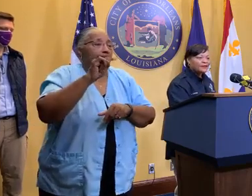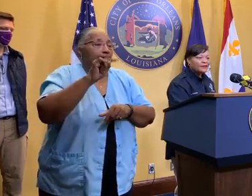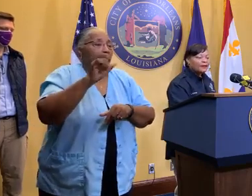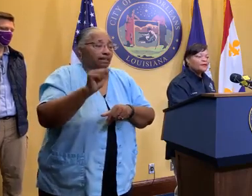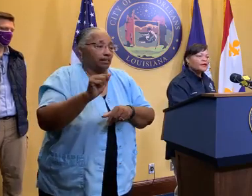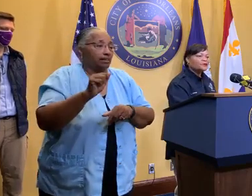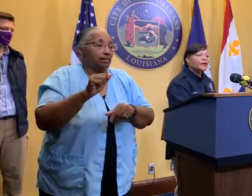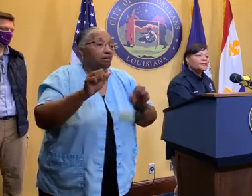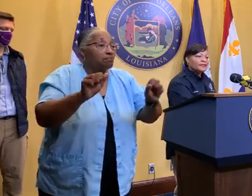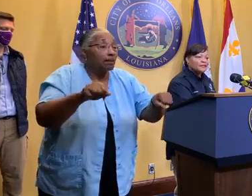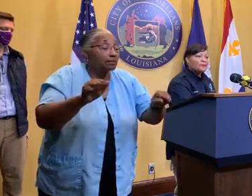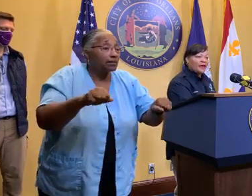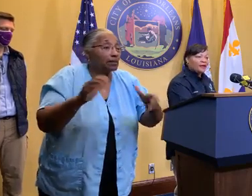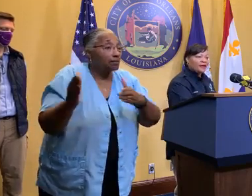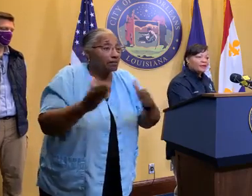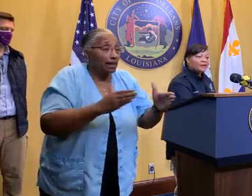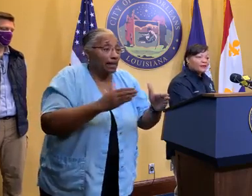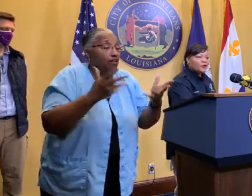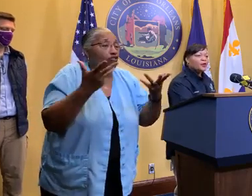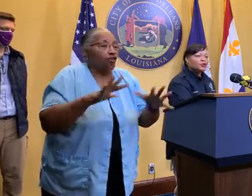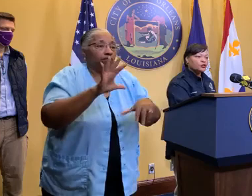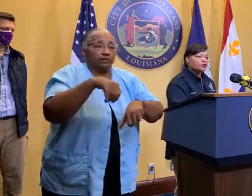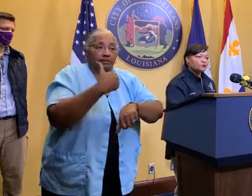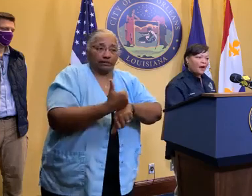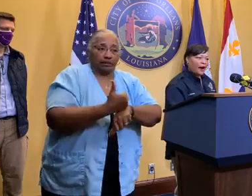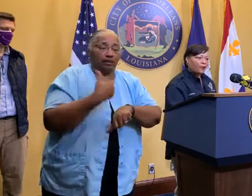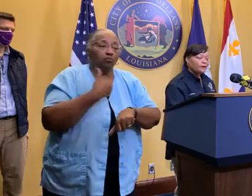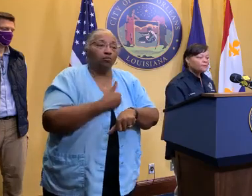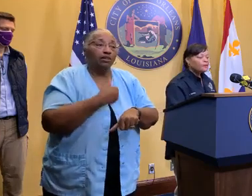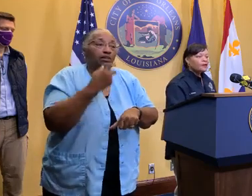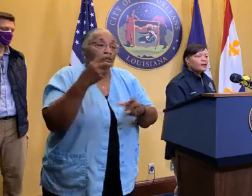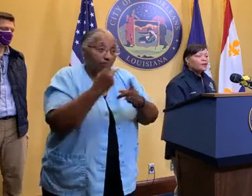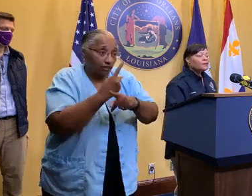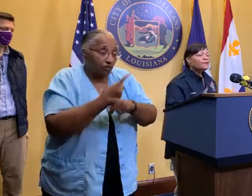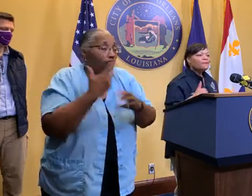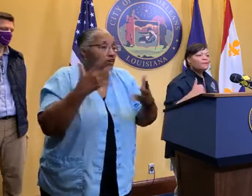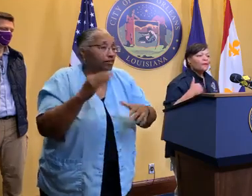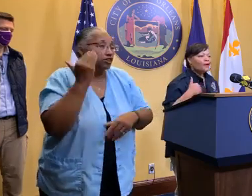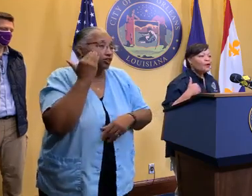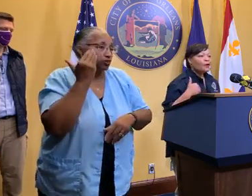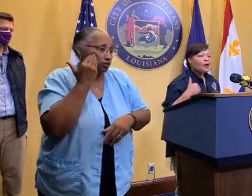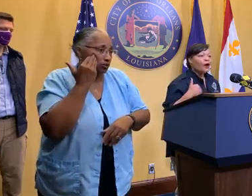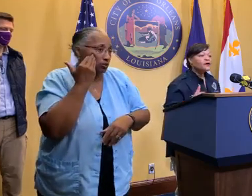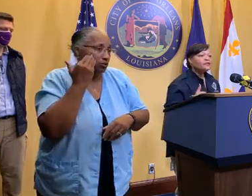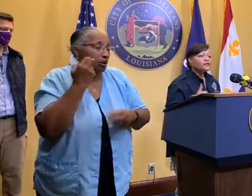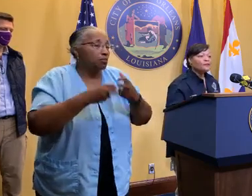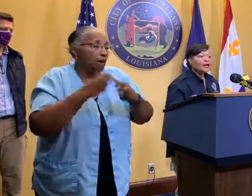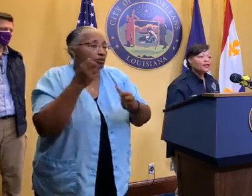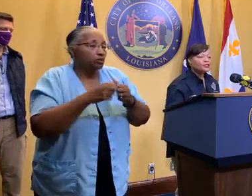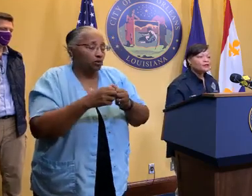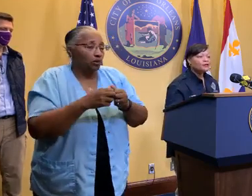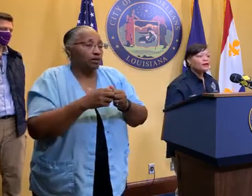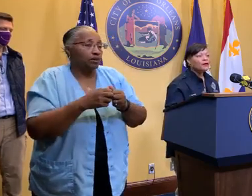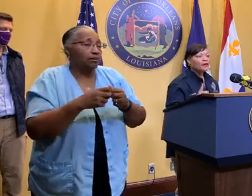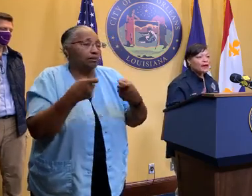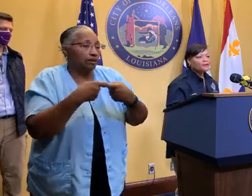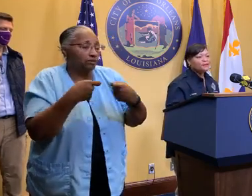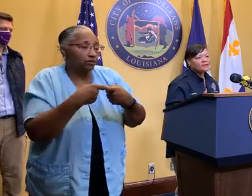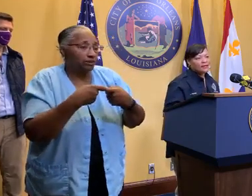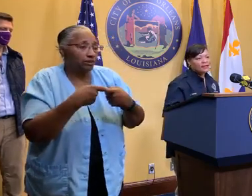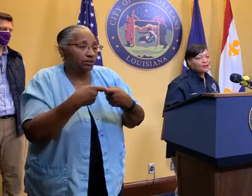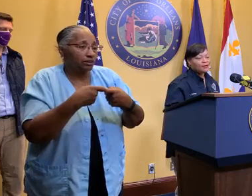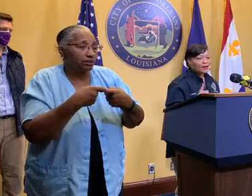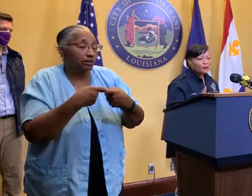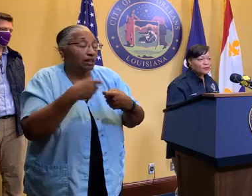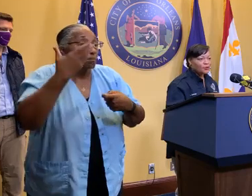place because we anticipated, you know, issues with power. Our anticipation kept